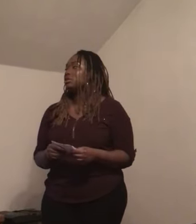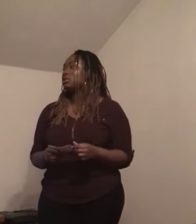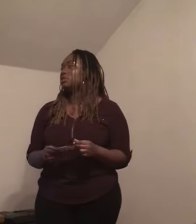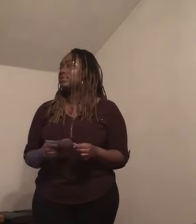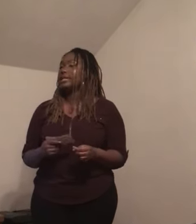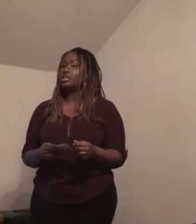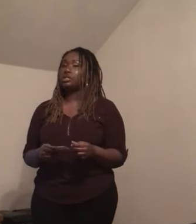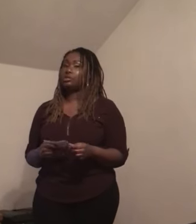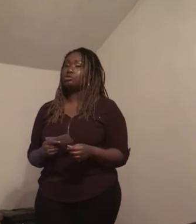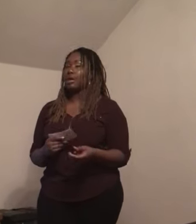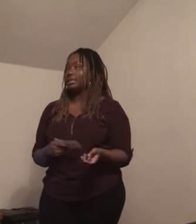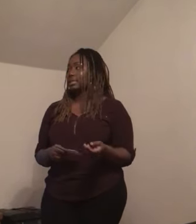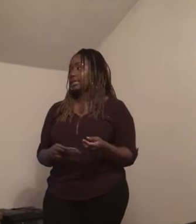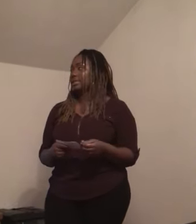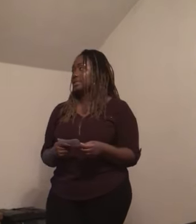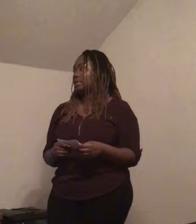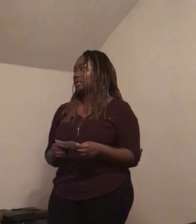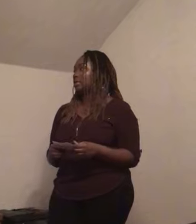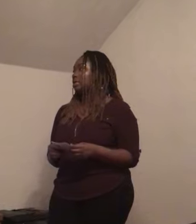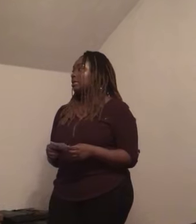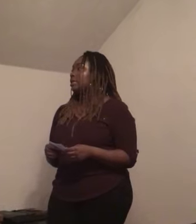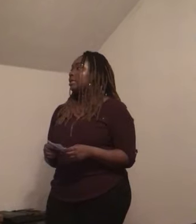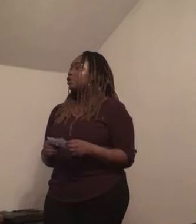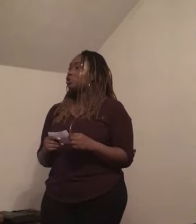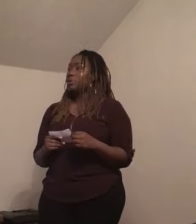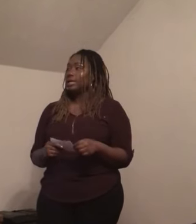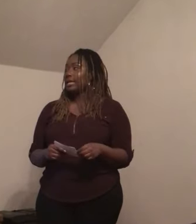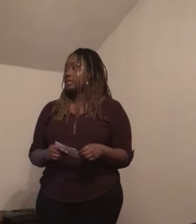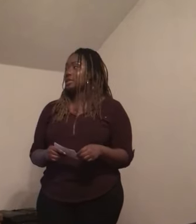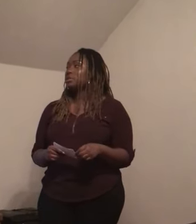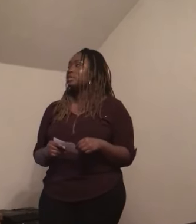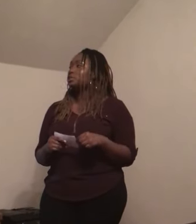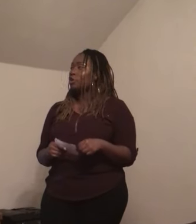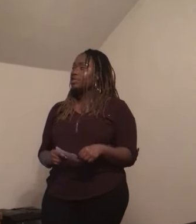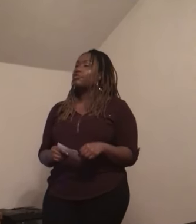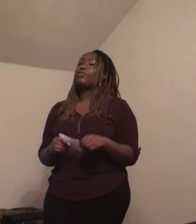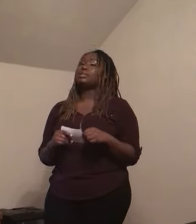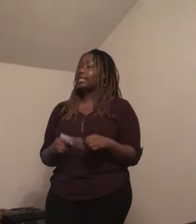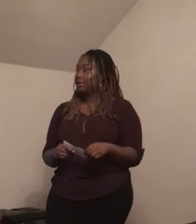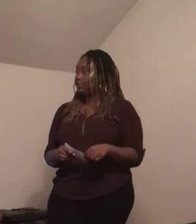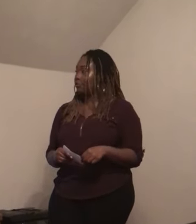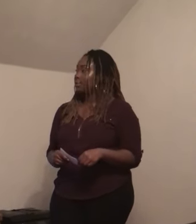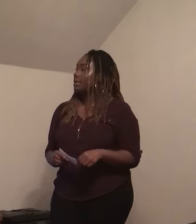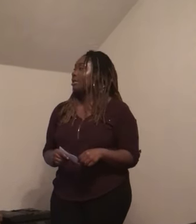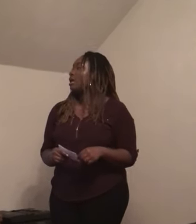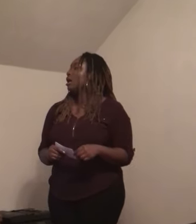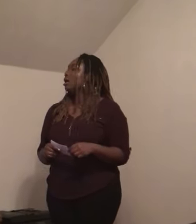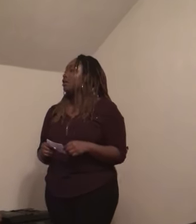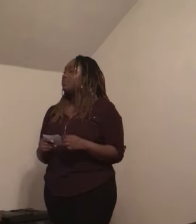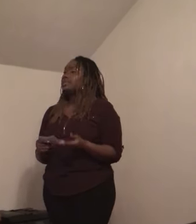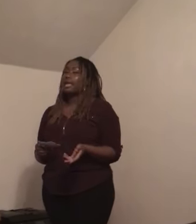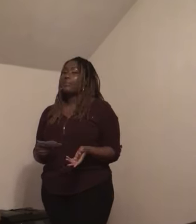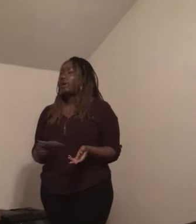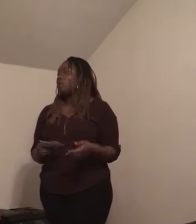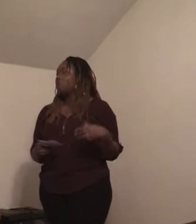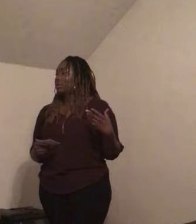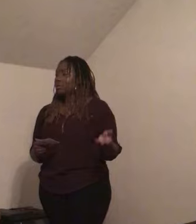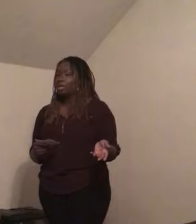USU 2019 Communications Service for the Deaf, say about 1 million